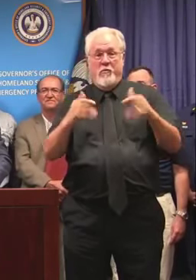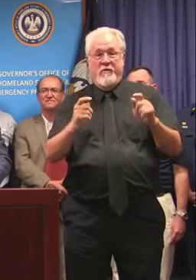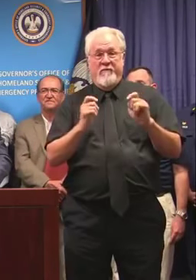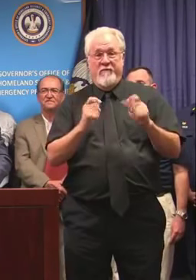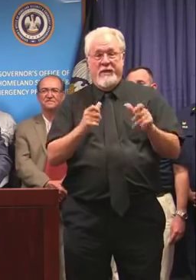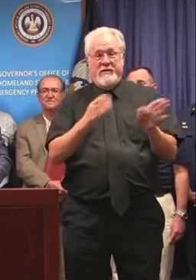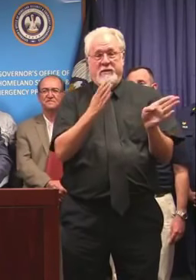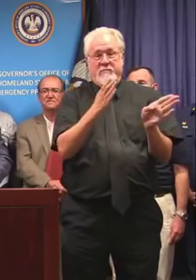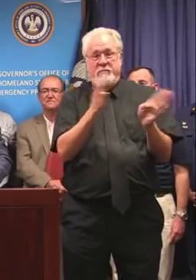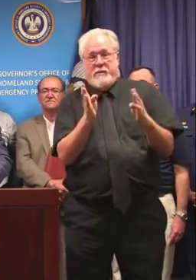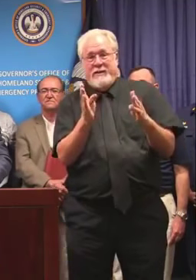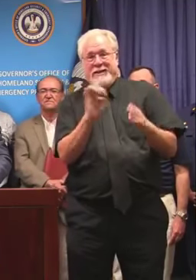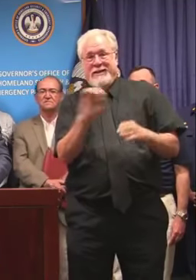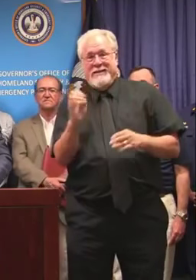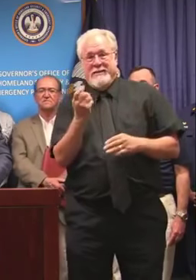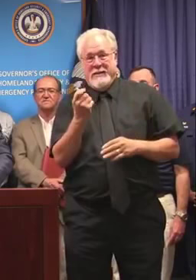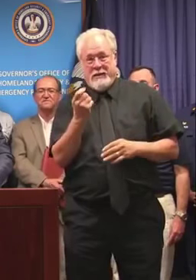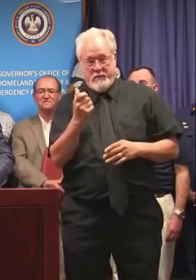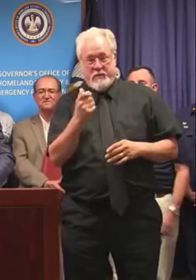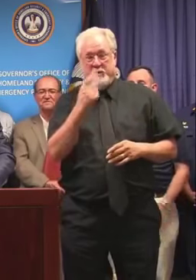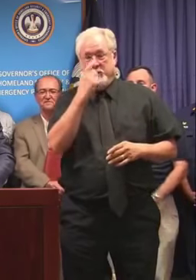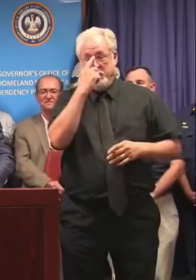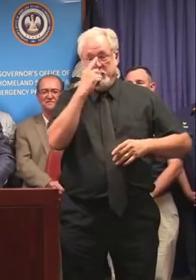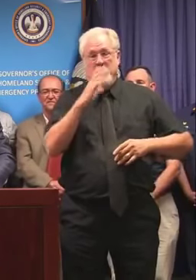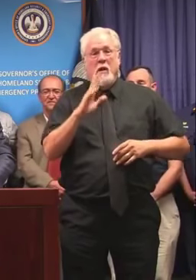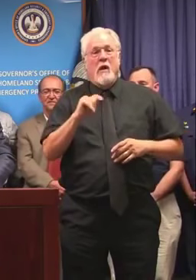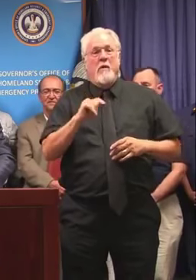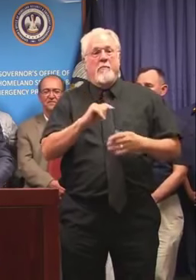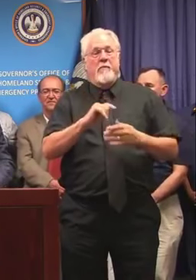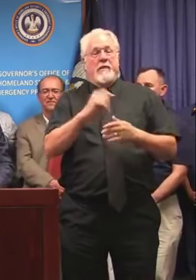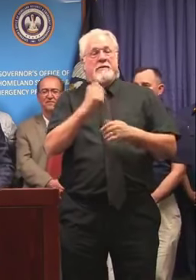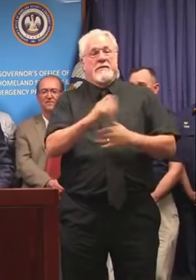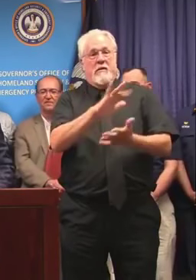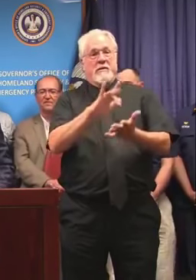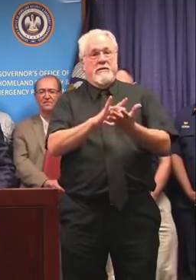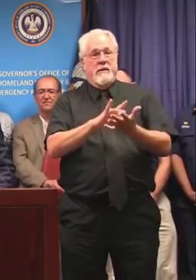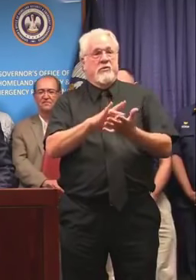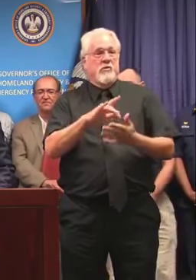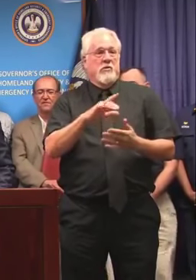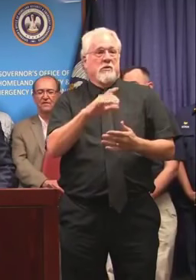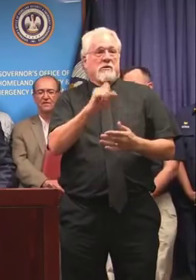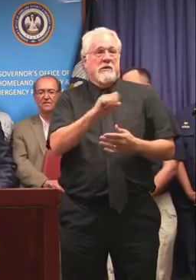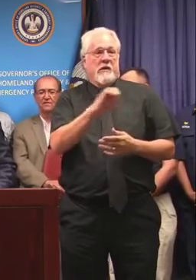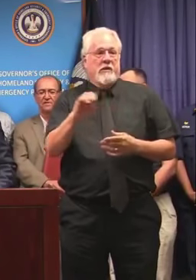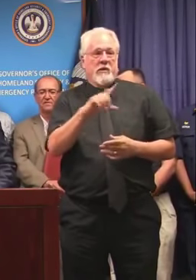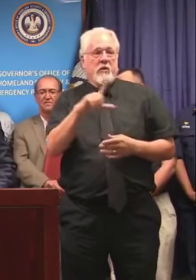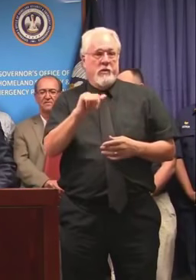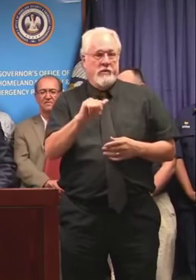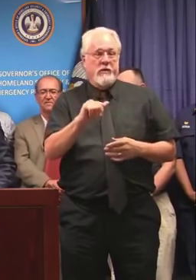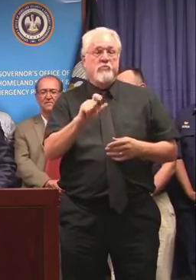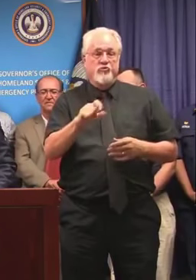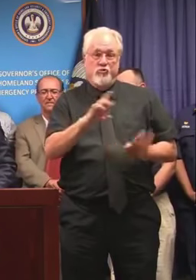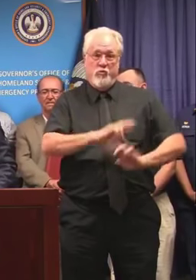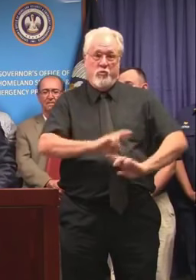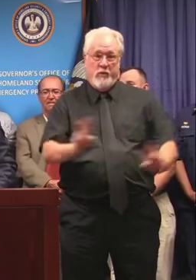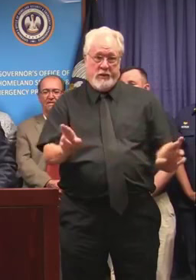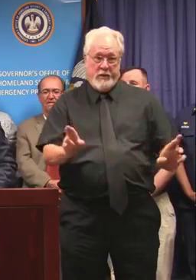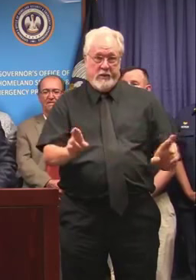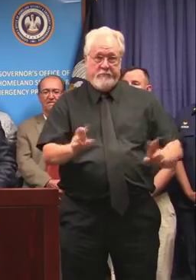but all of south-central and southeast Louisiana should be prepared and on guard.